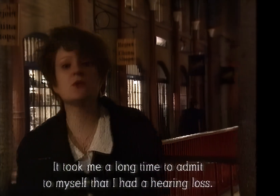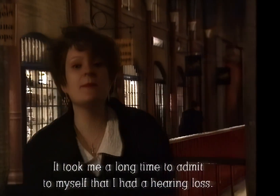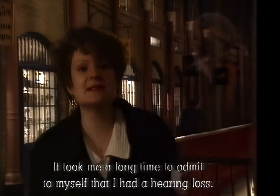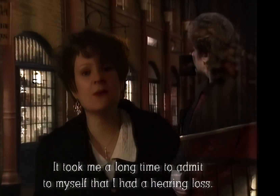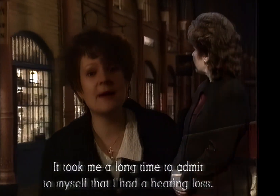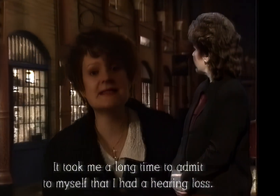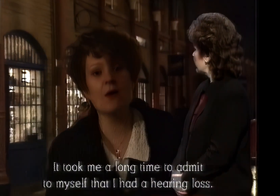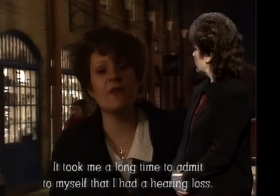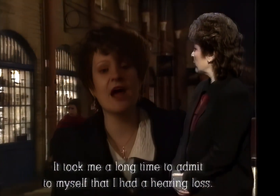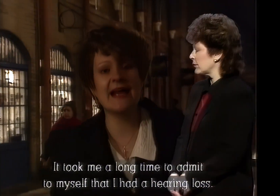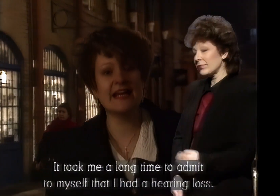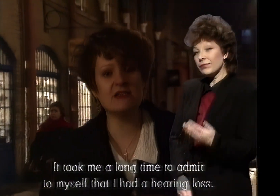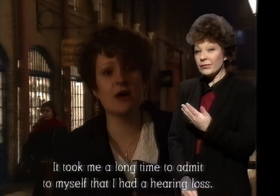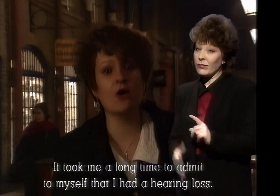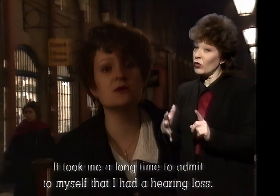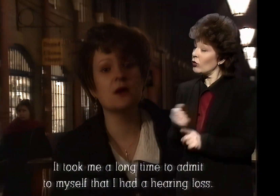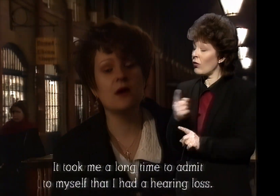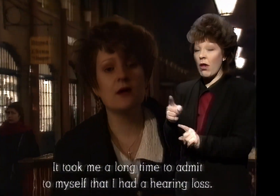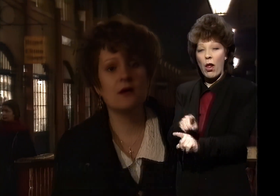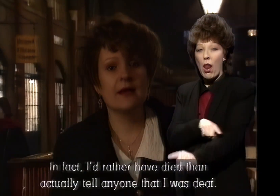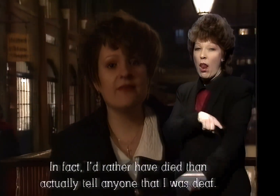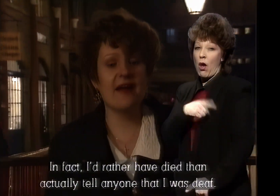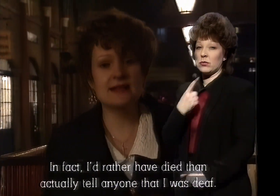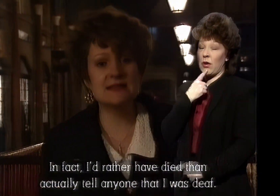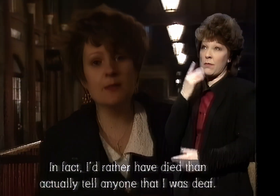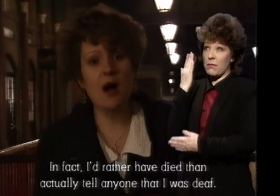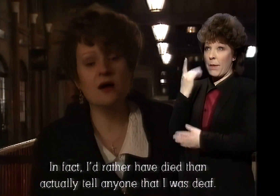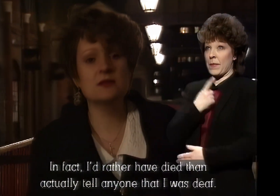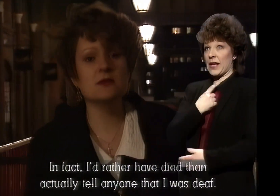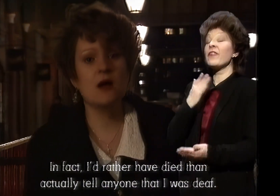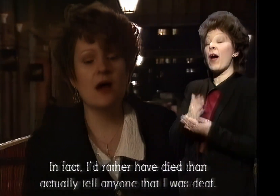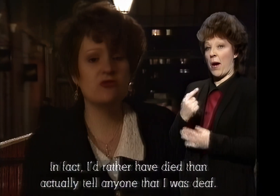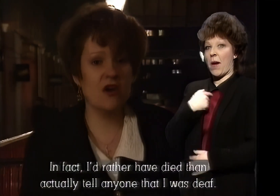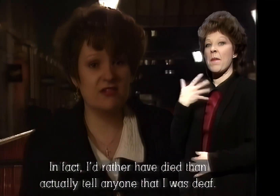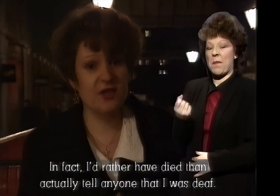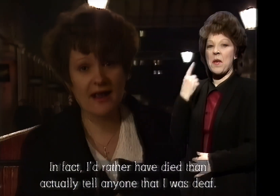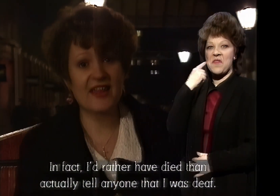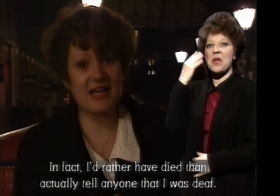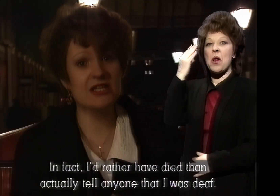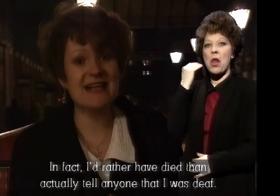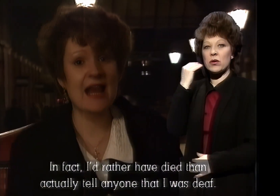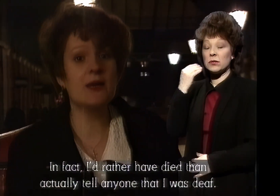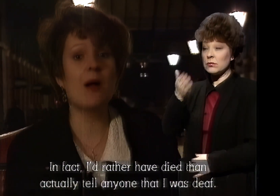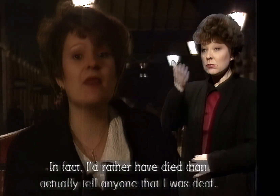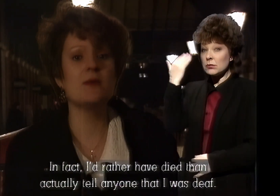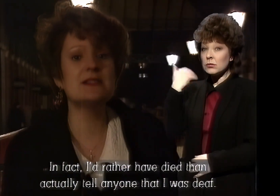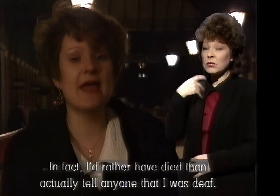admit to all myself that I had a hearing loss. In fact, in the past, I would rather have died than actually tell anyone that I was deaf.